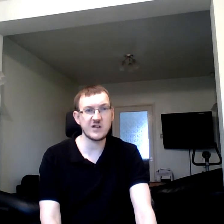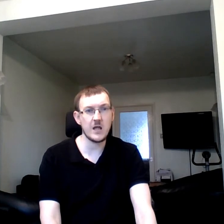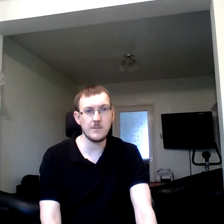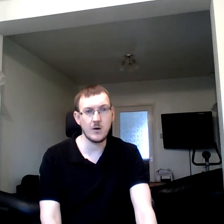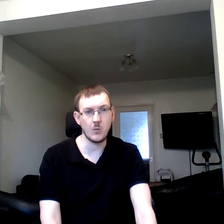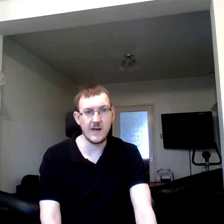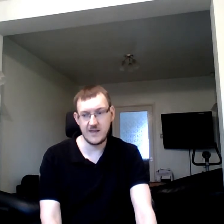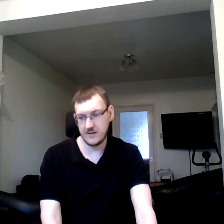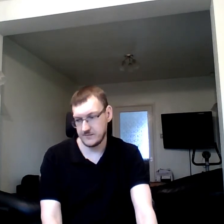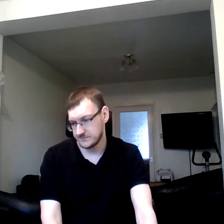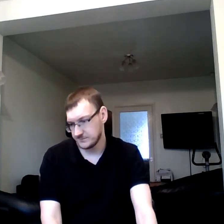shame away.